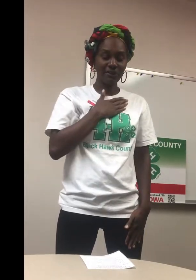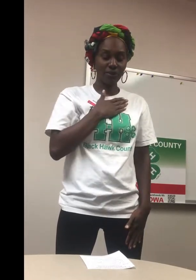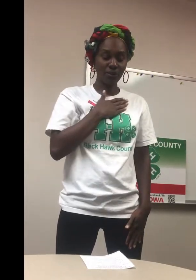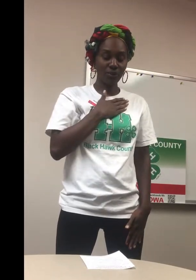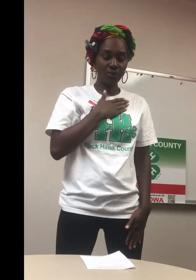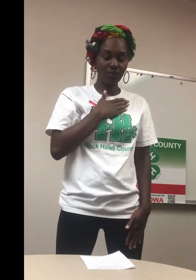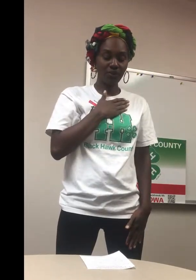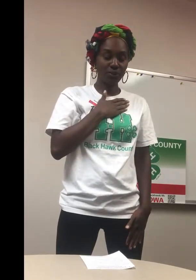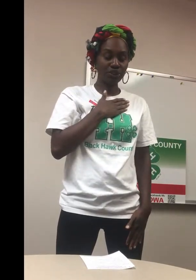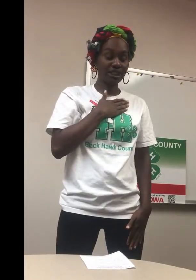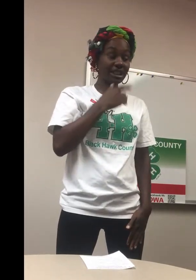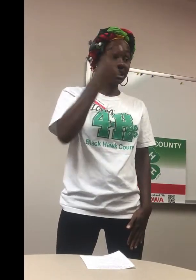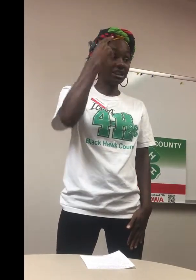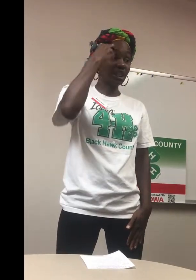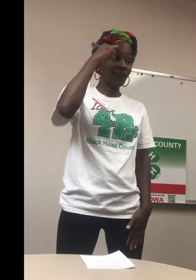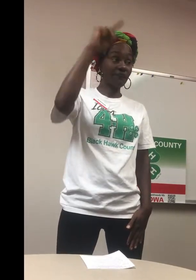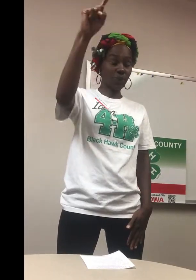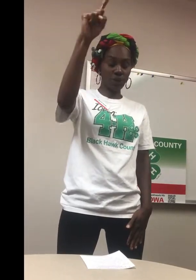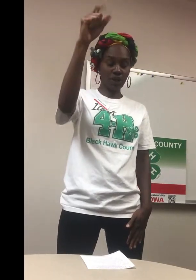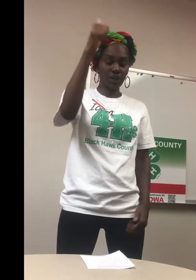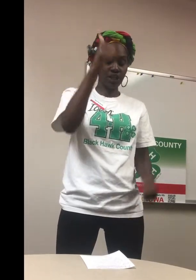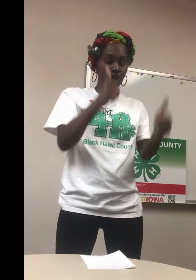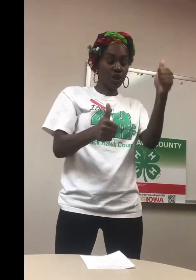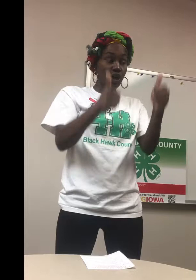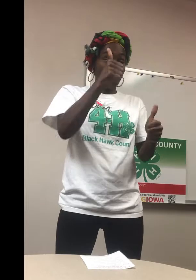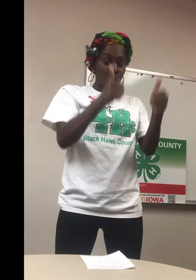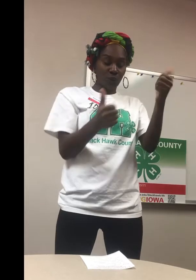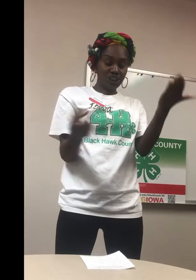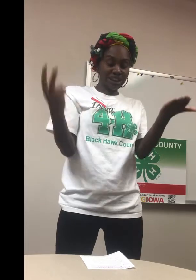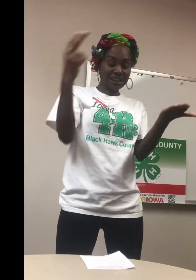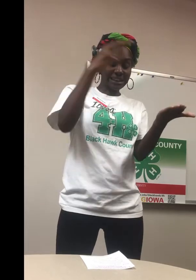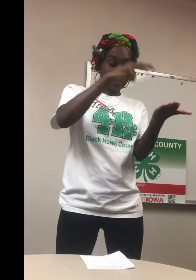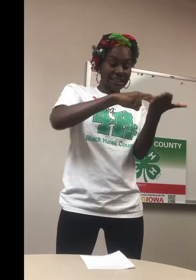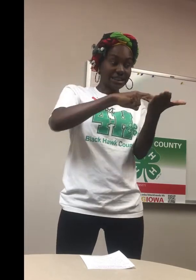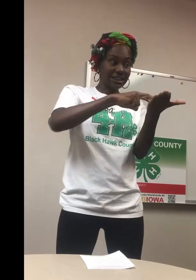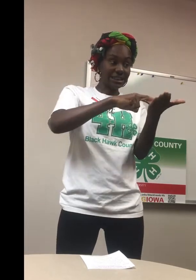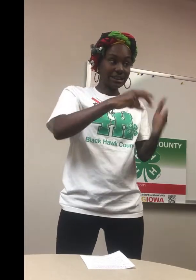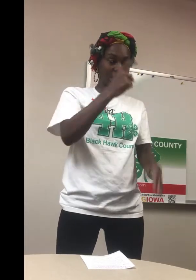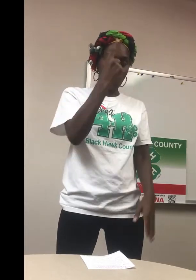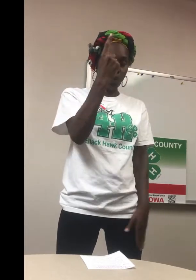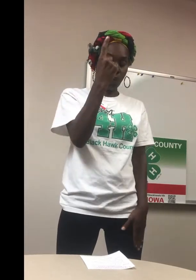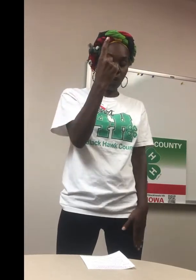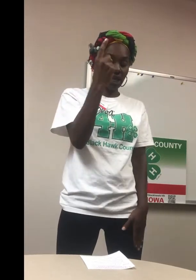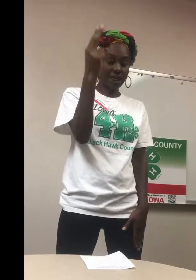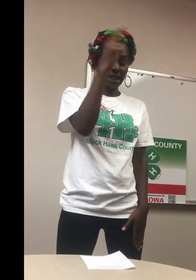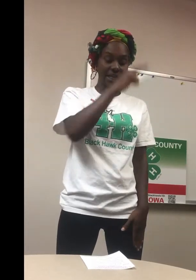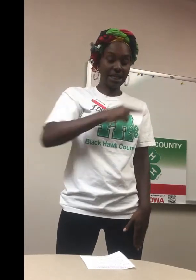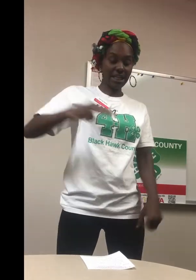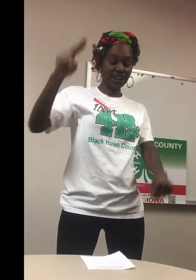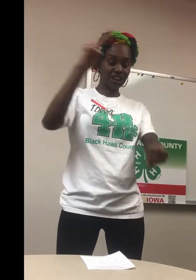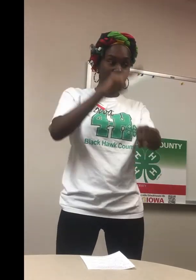to for which it stands. For which it stands. As one nation,